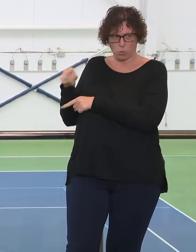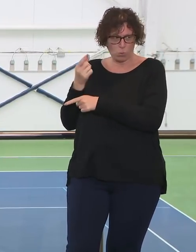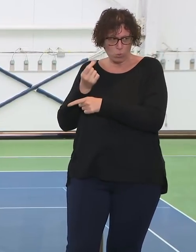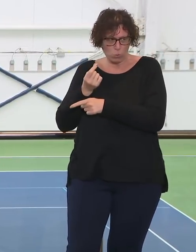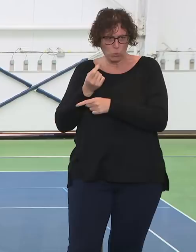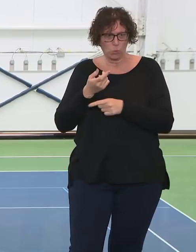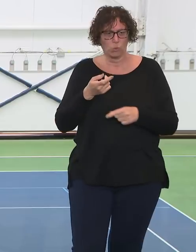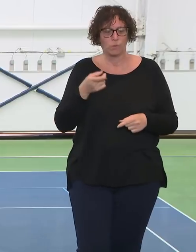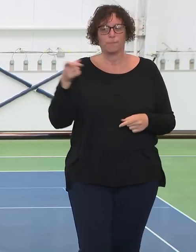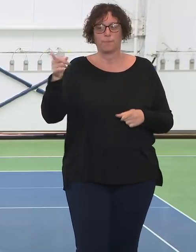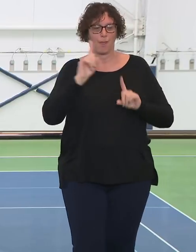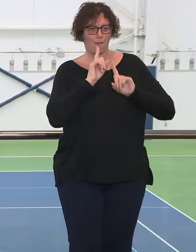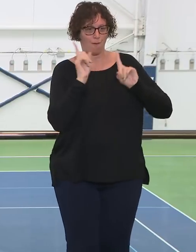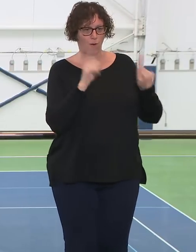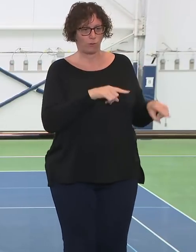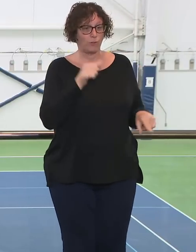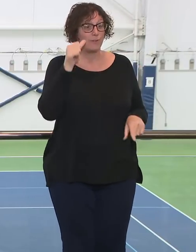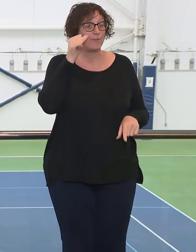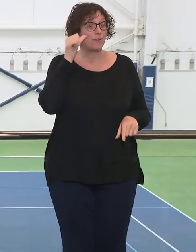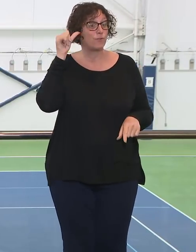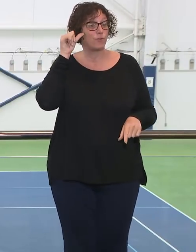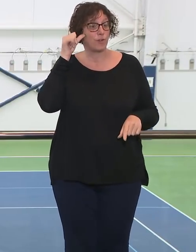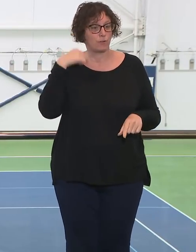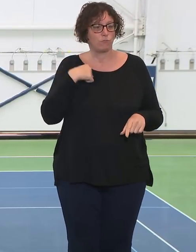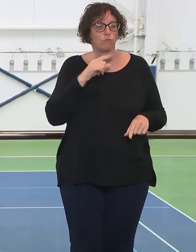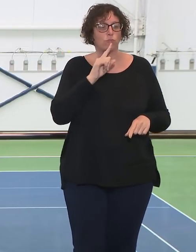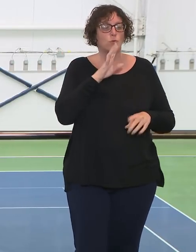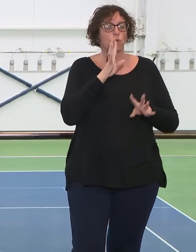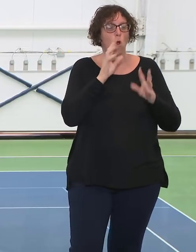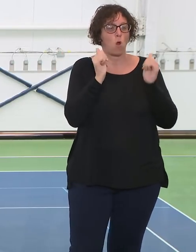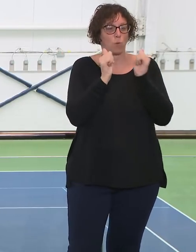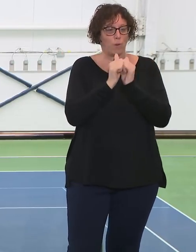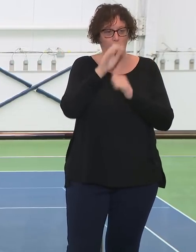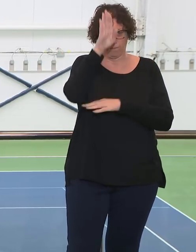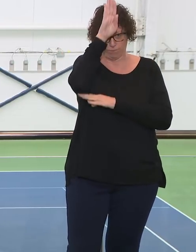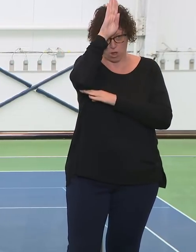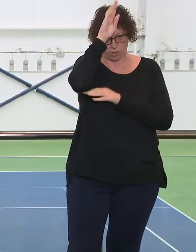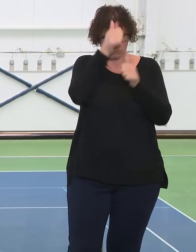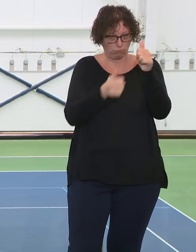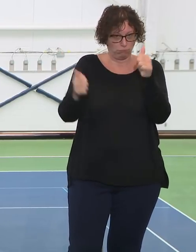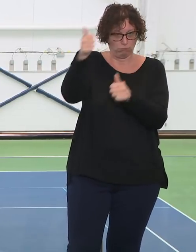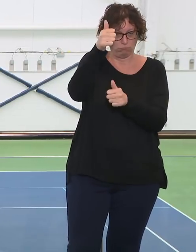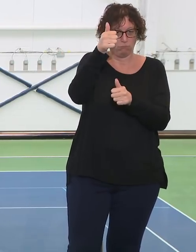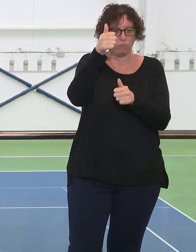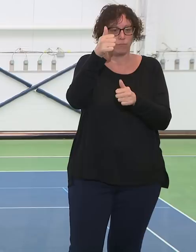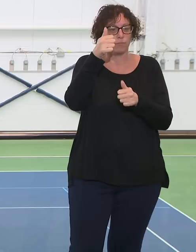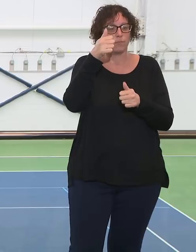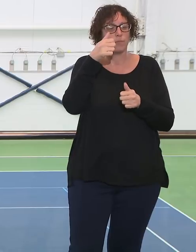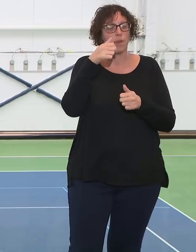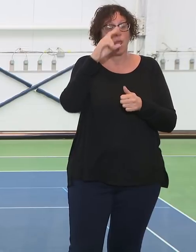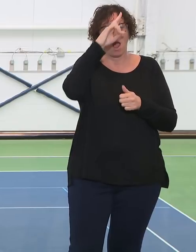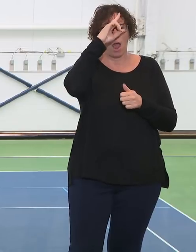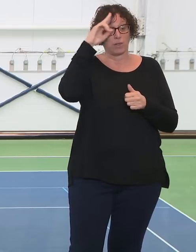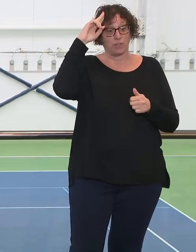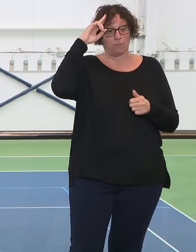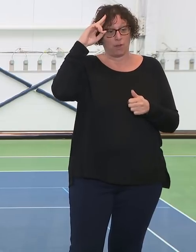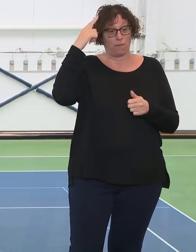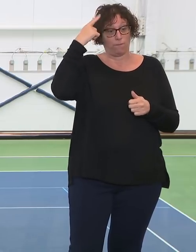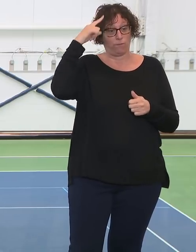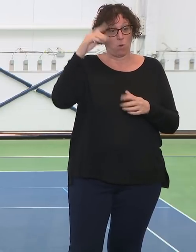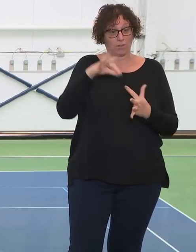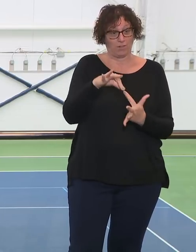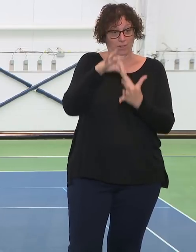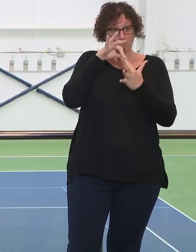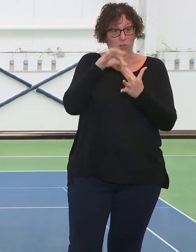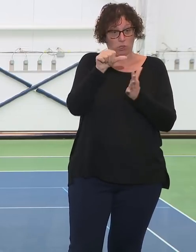Hospital Special Surgery has made a generous offer to take all ortho-related EMS runs there. So we